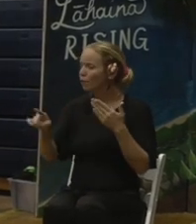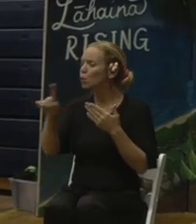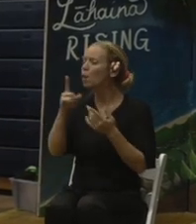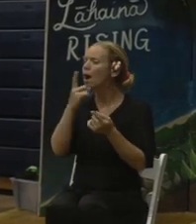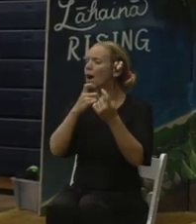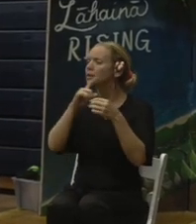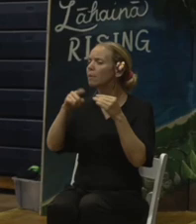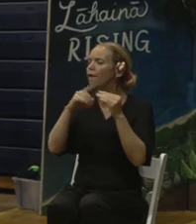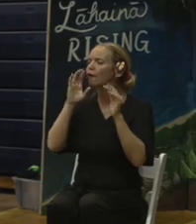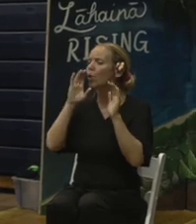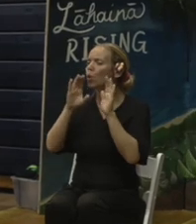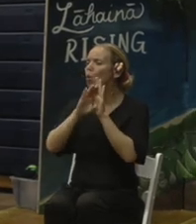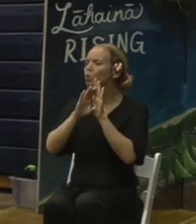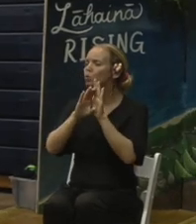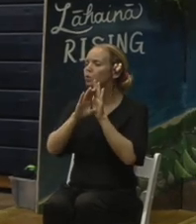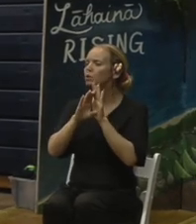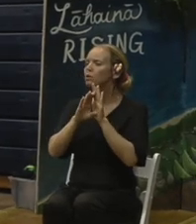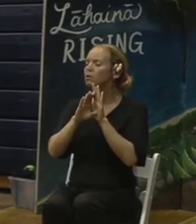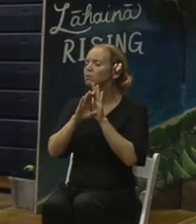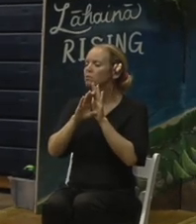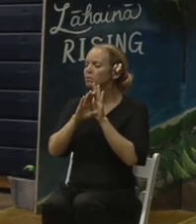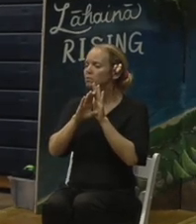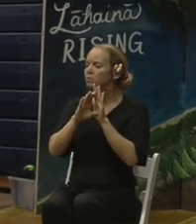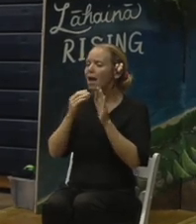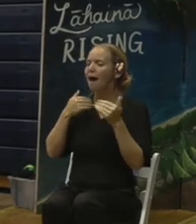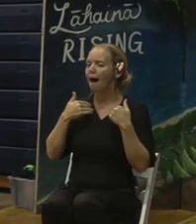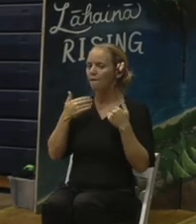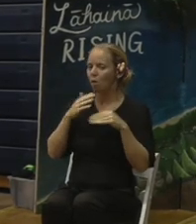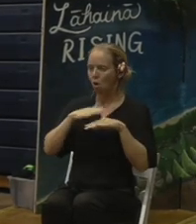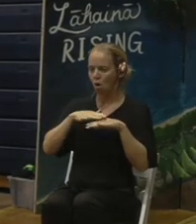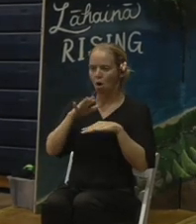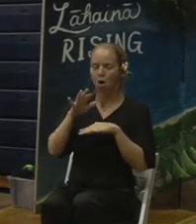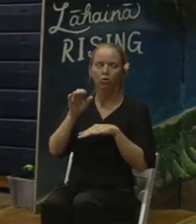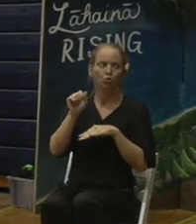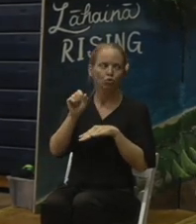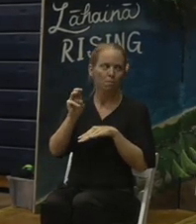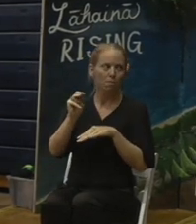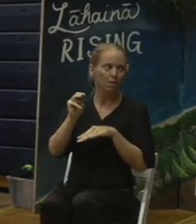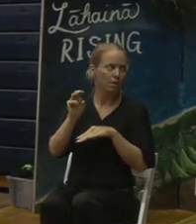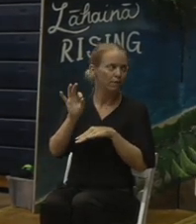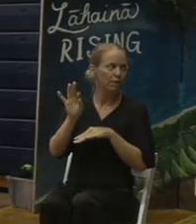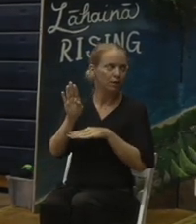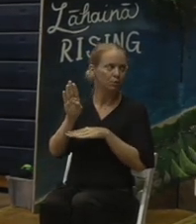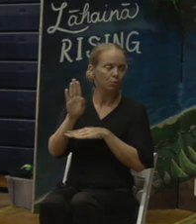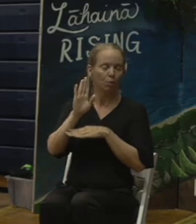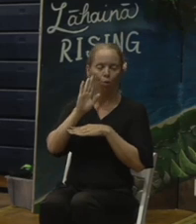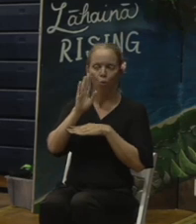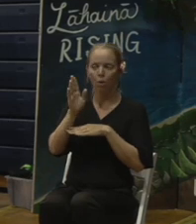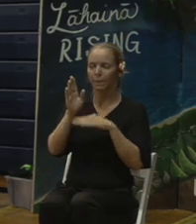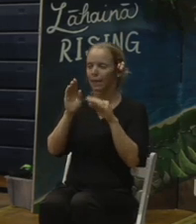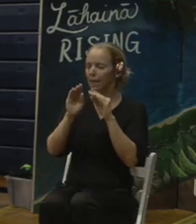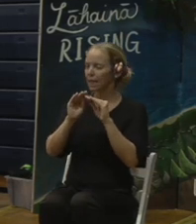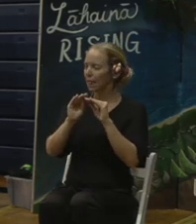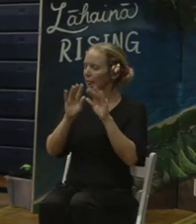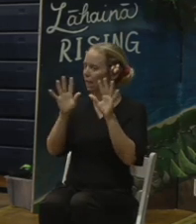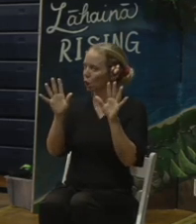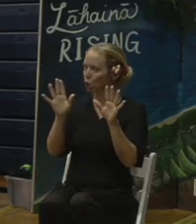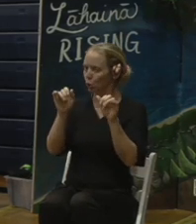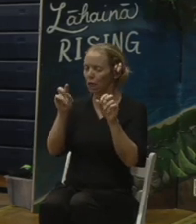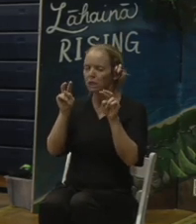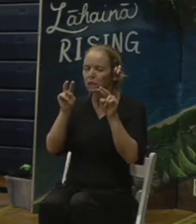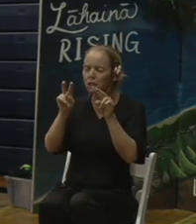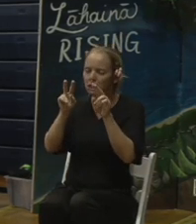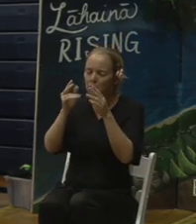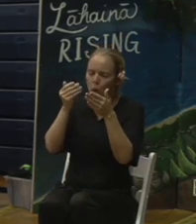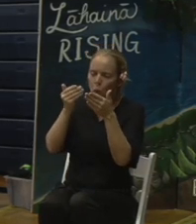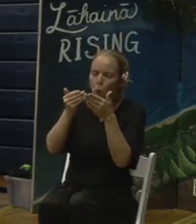running separately. It's really clear. You can see it there. And what we're going to do now is we're going to read. We have a lot of questions that came